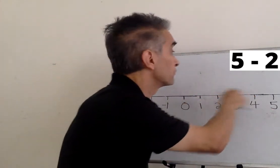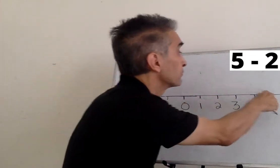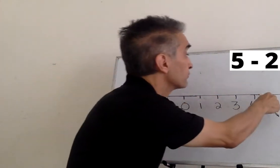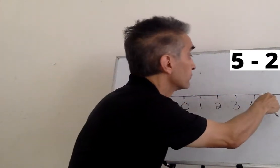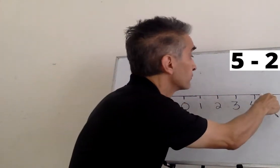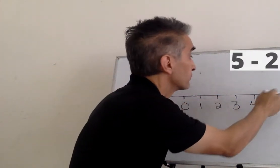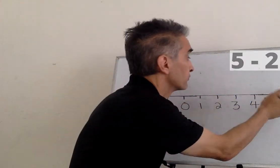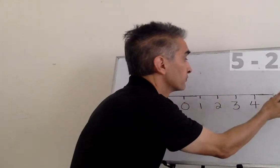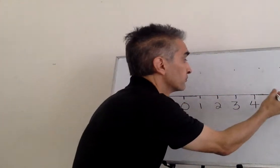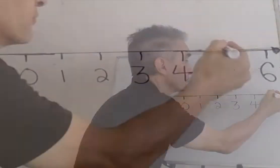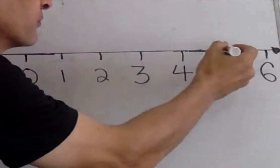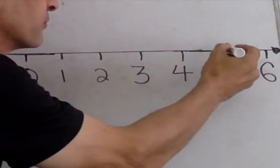There's a 5.